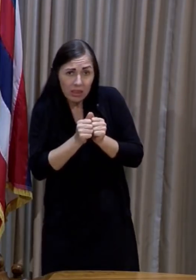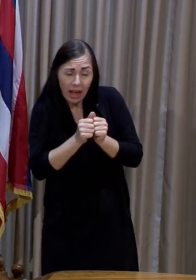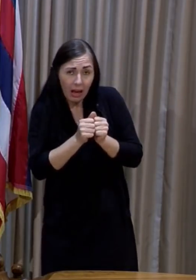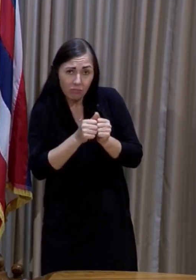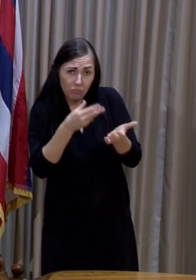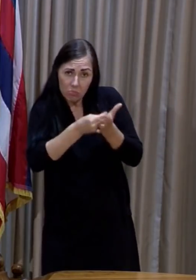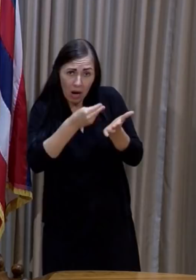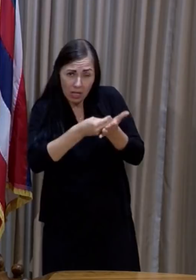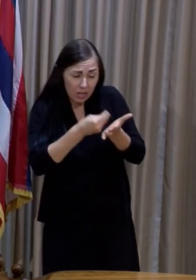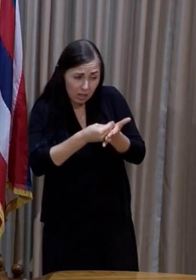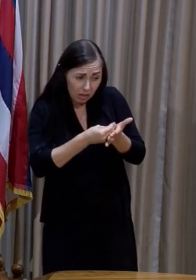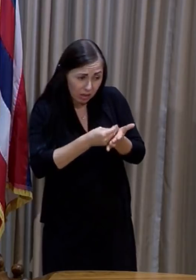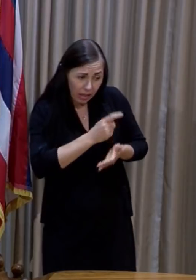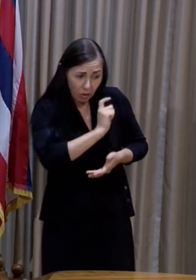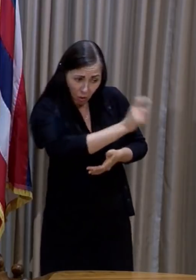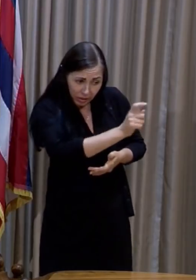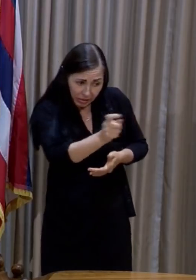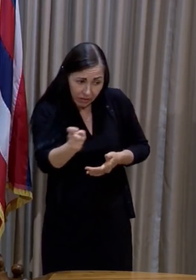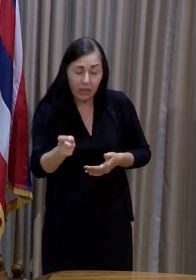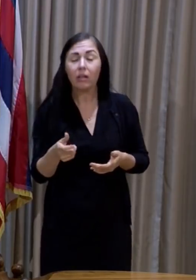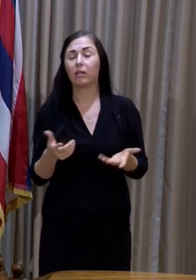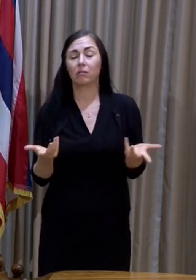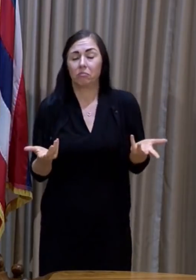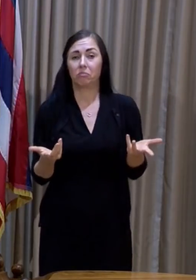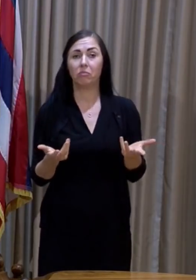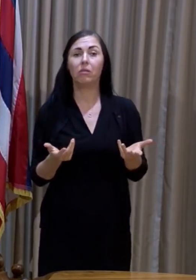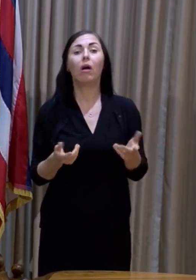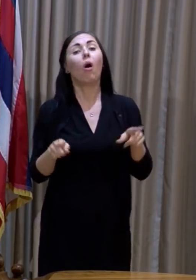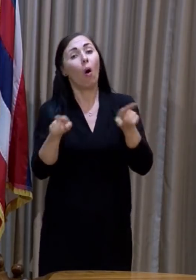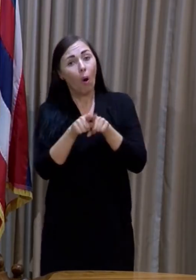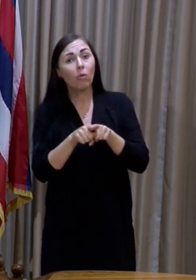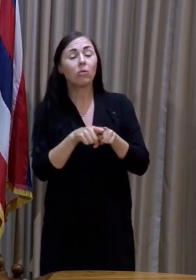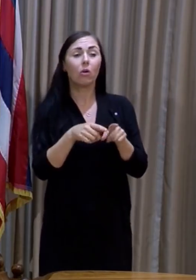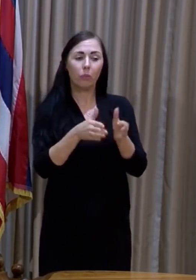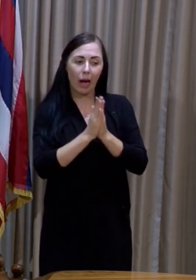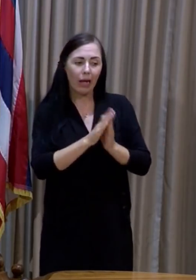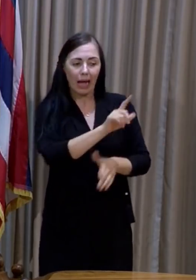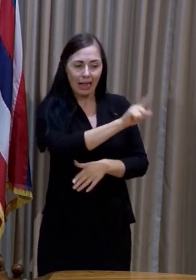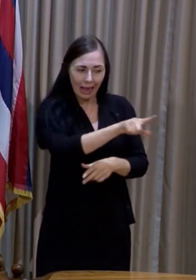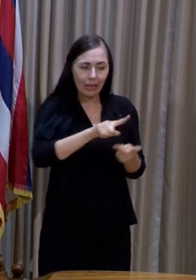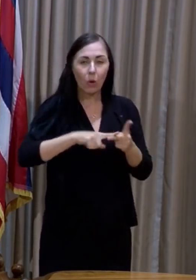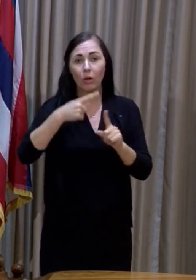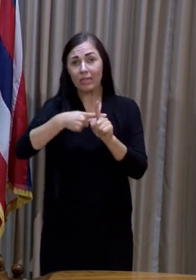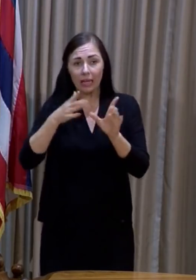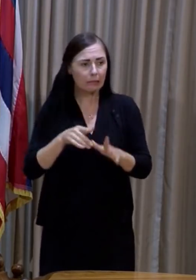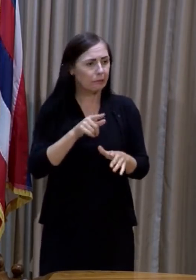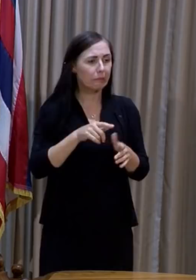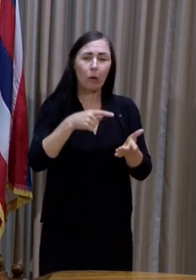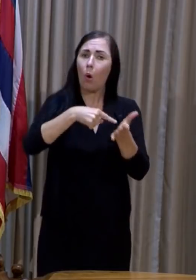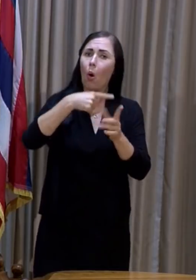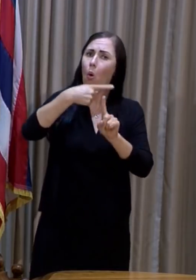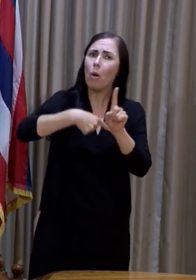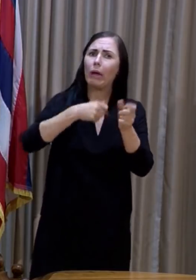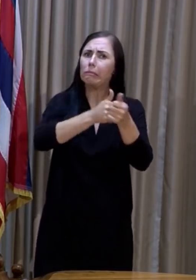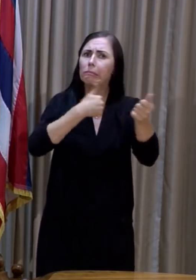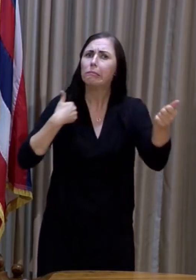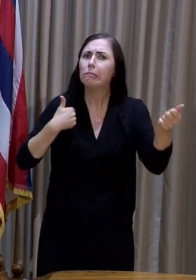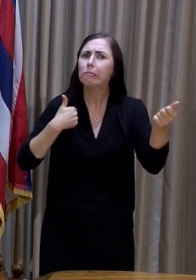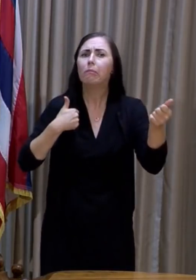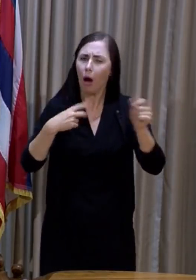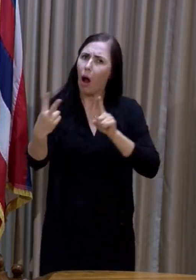and encouraging both landlords and tenants who are behind in rent to apply for rental assistance.